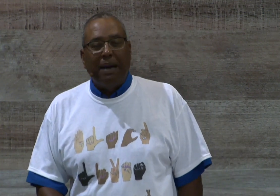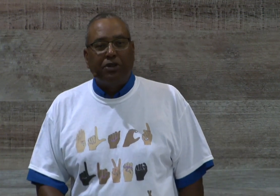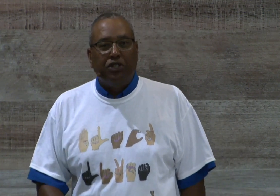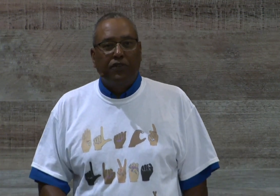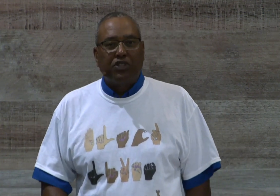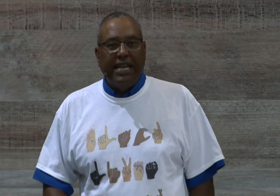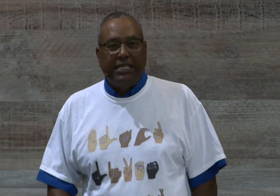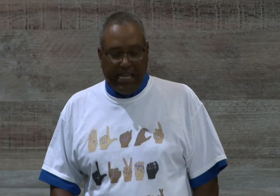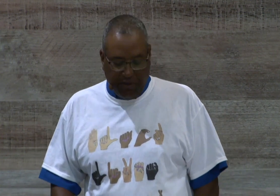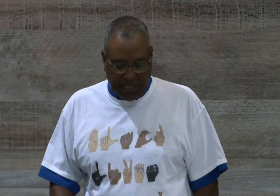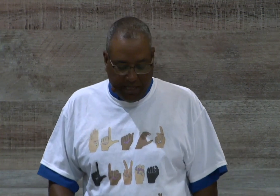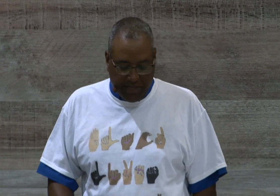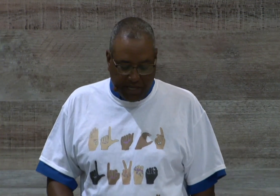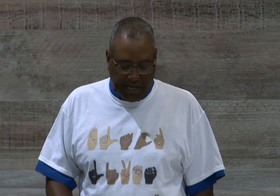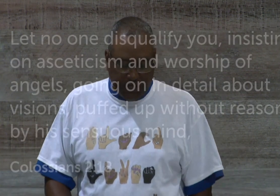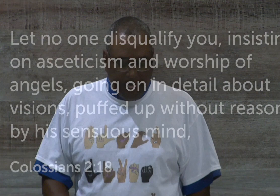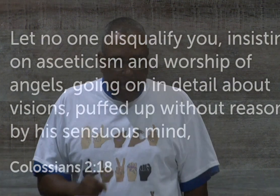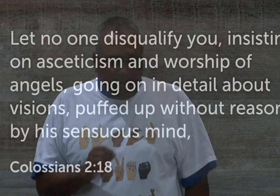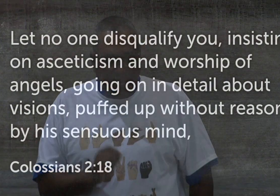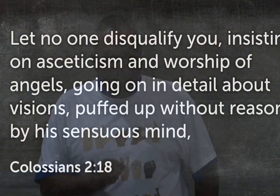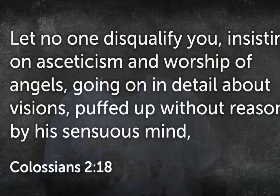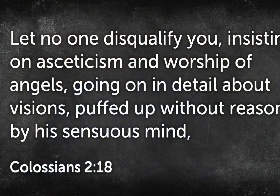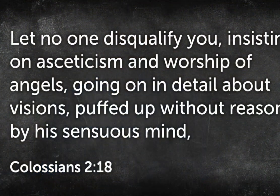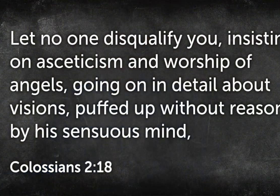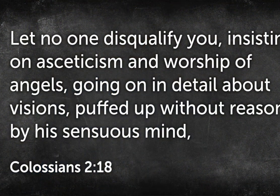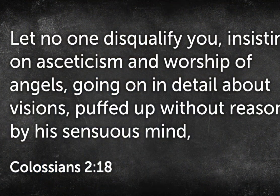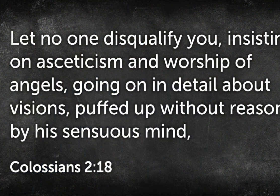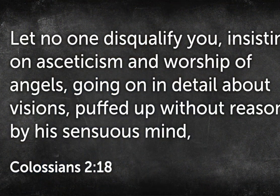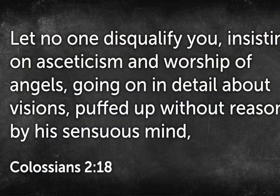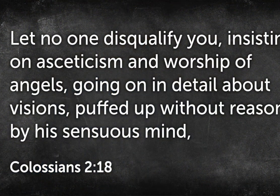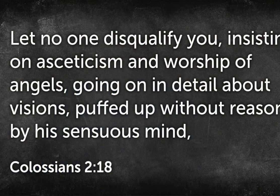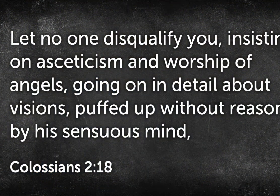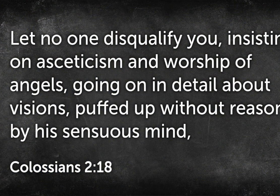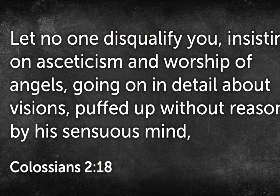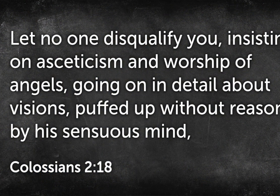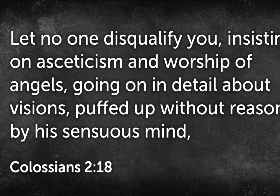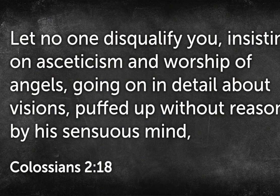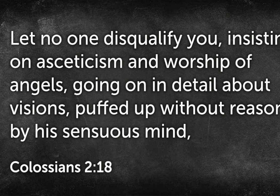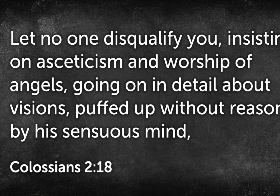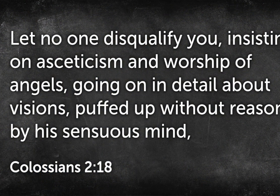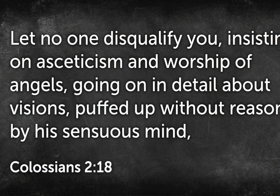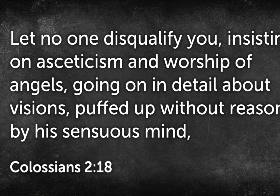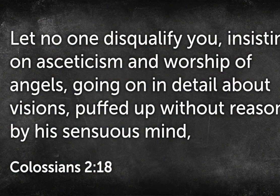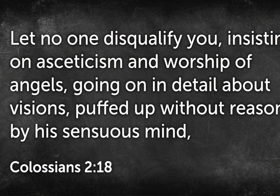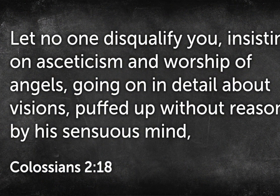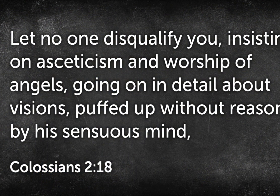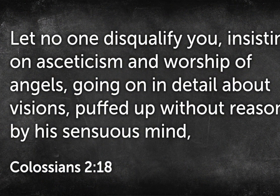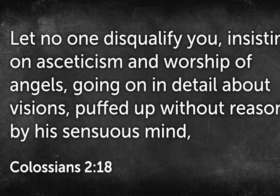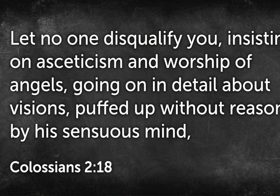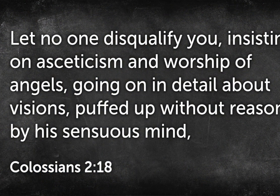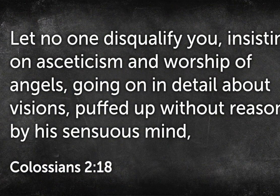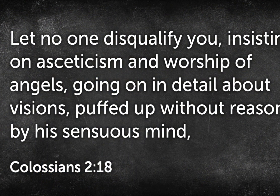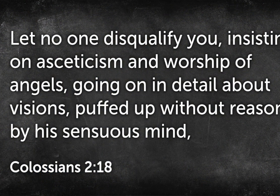2, verse 18, we see these things. Let no one disqualify you, saying that you're not worthy, saying you're not right,